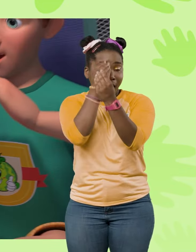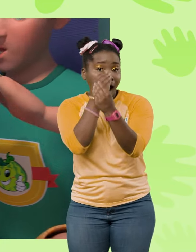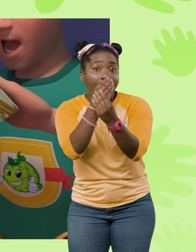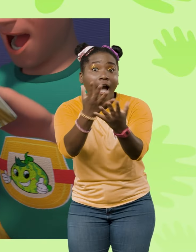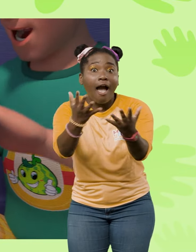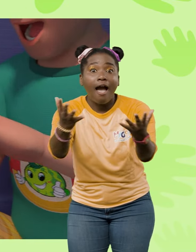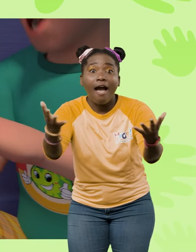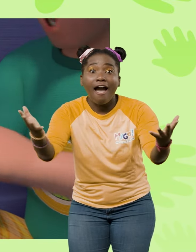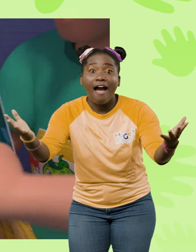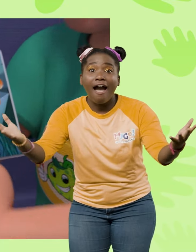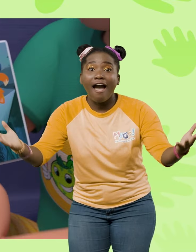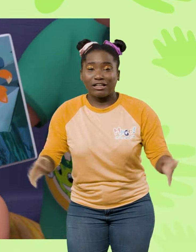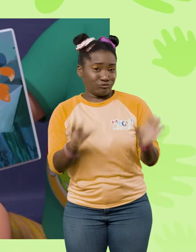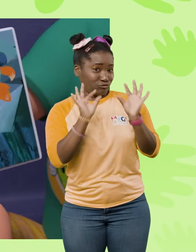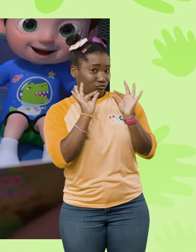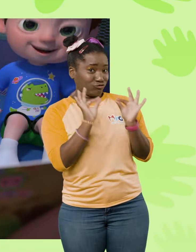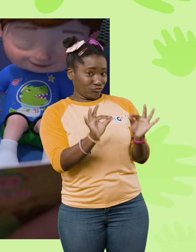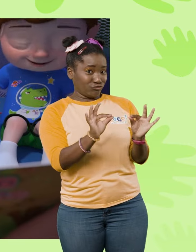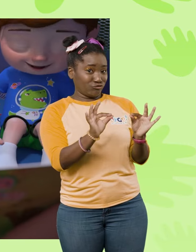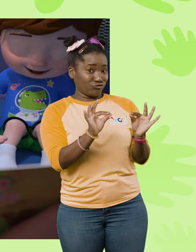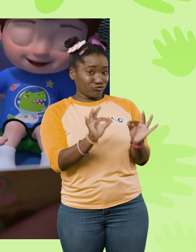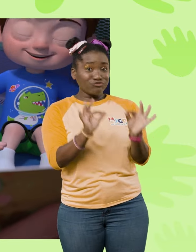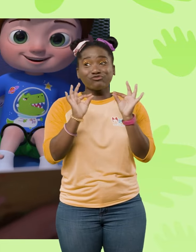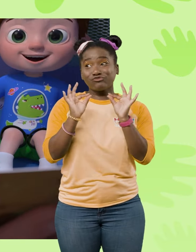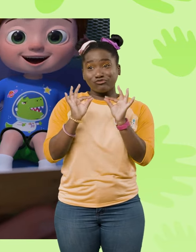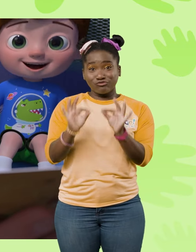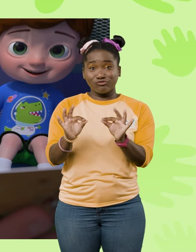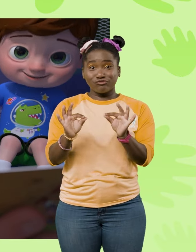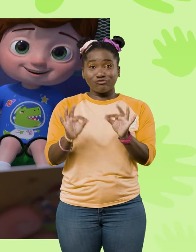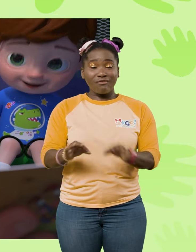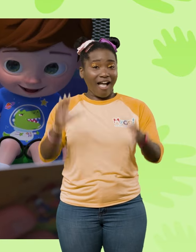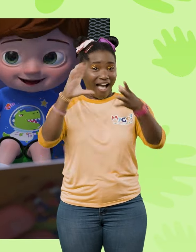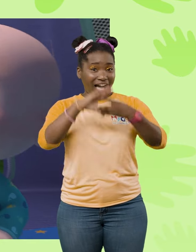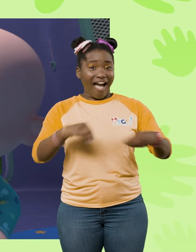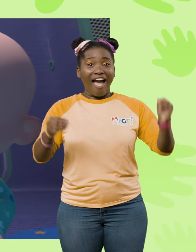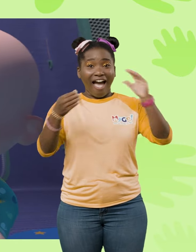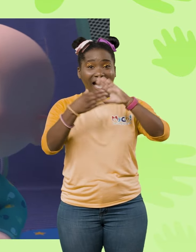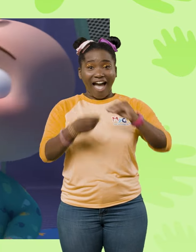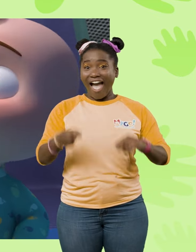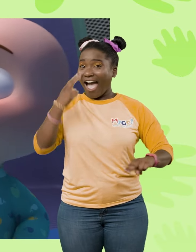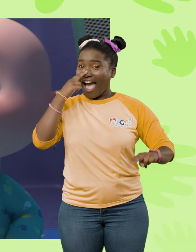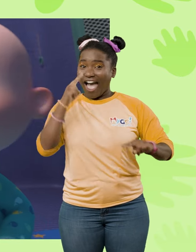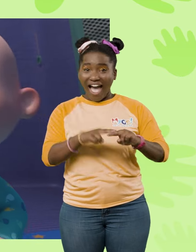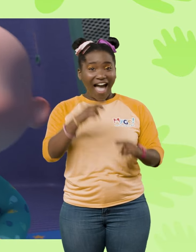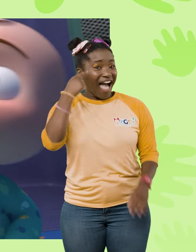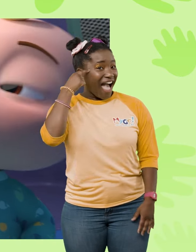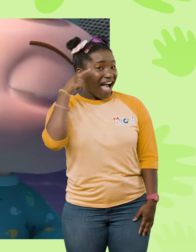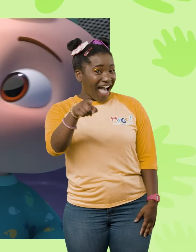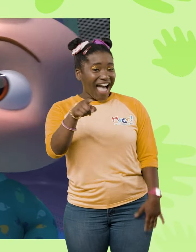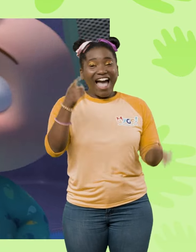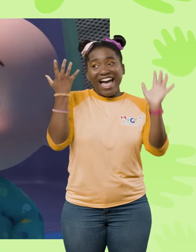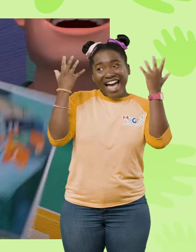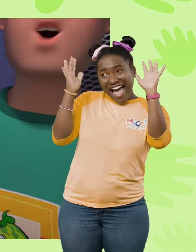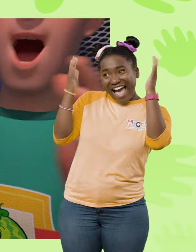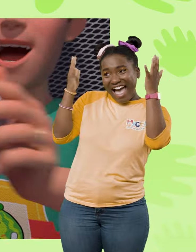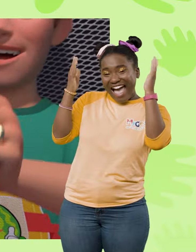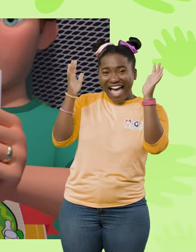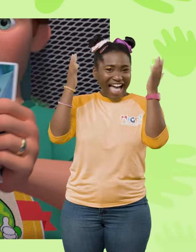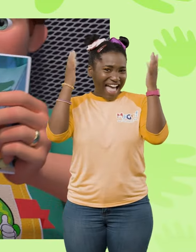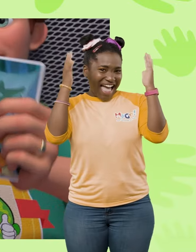to tell a story. Good, good, the story's fun for you. Yay, yay,